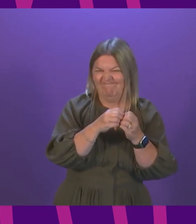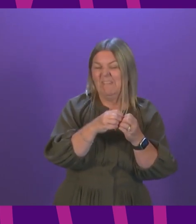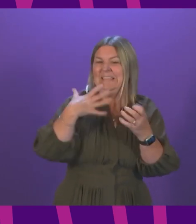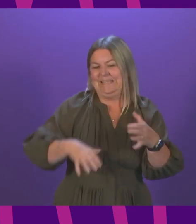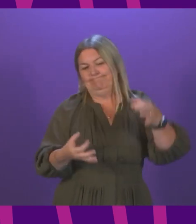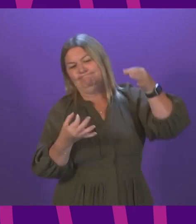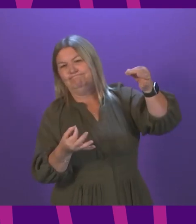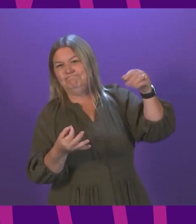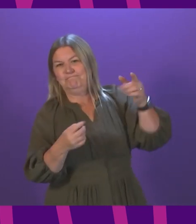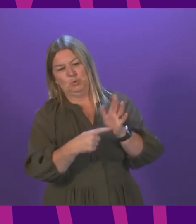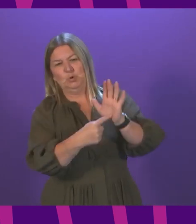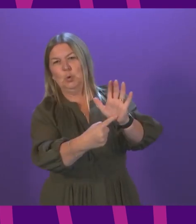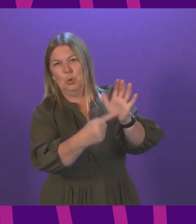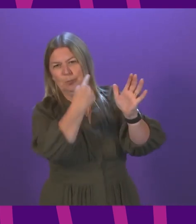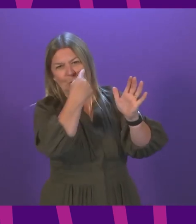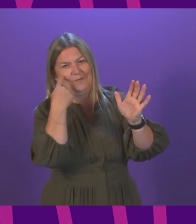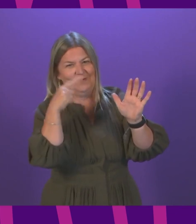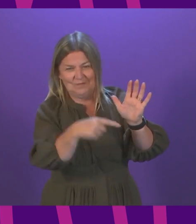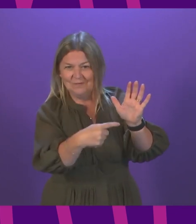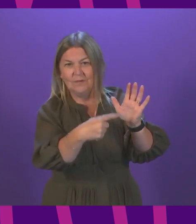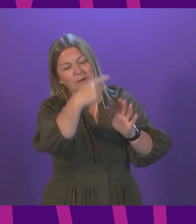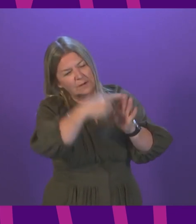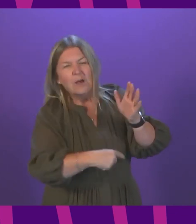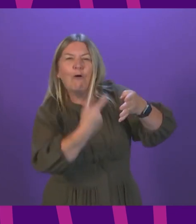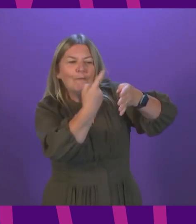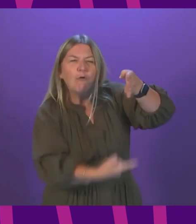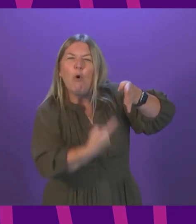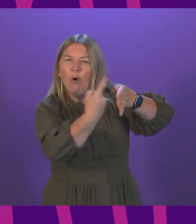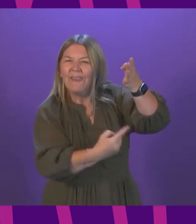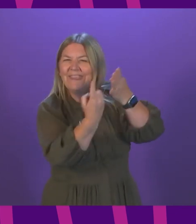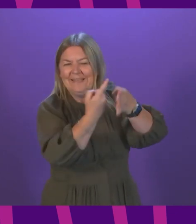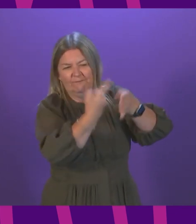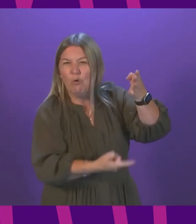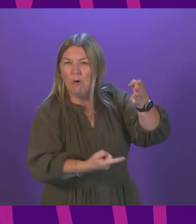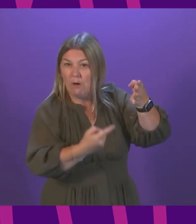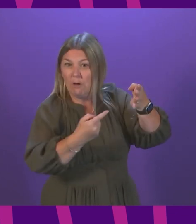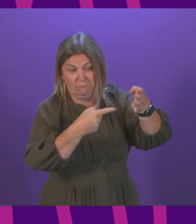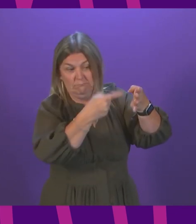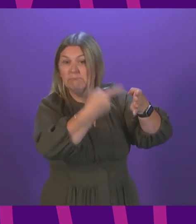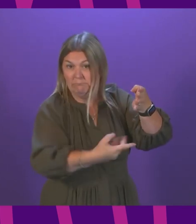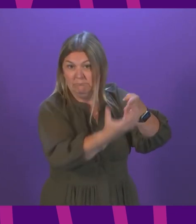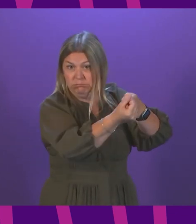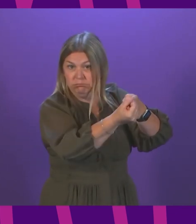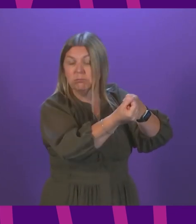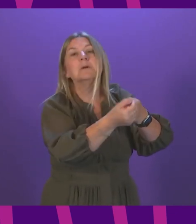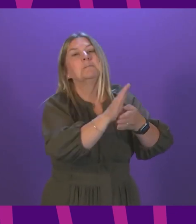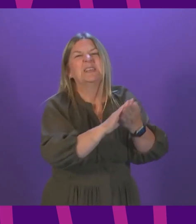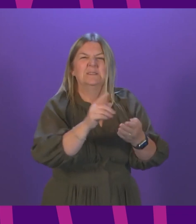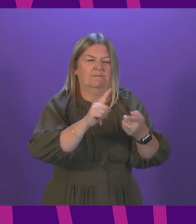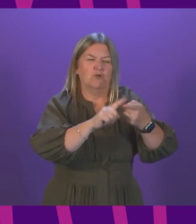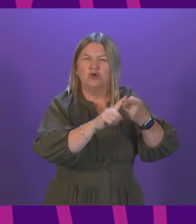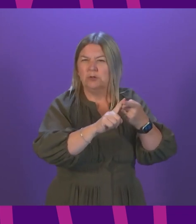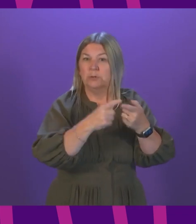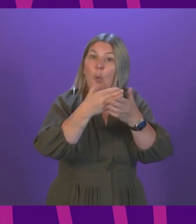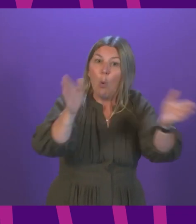required for any venue that meets all of the following conditions. One, that it is open between midnight and 5am.